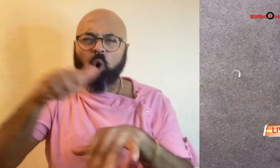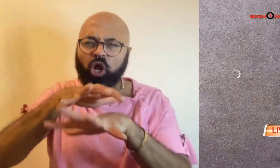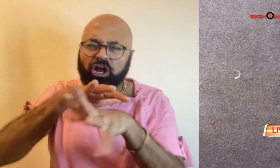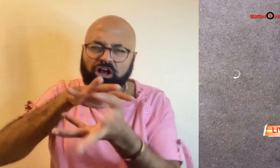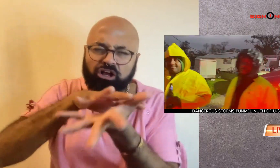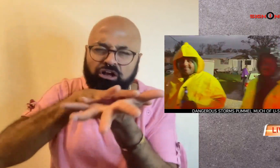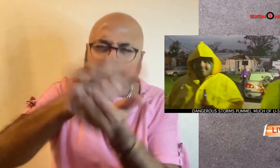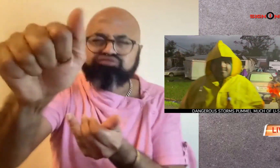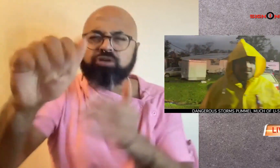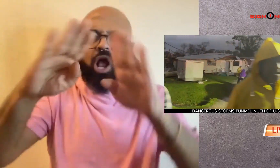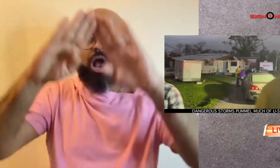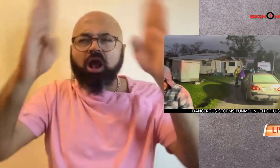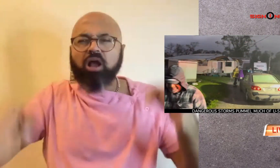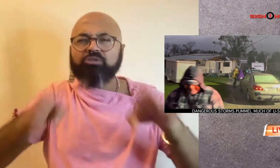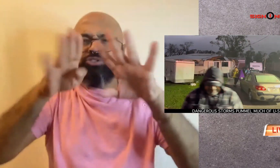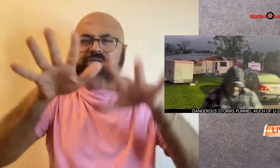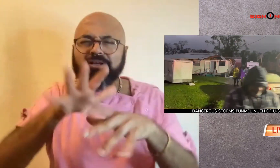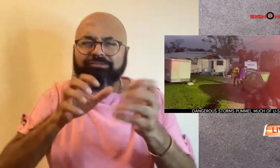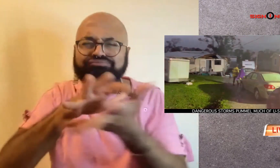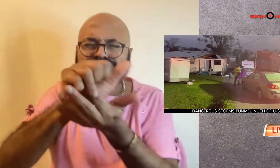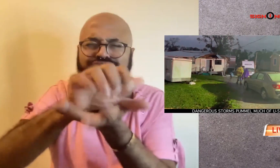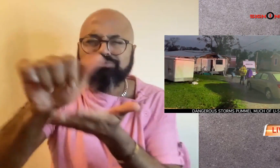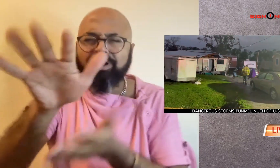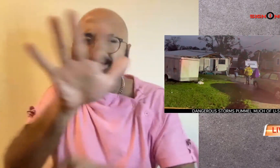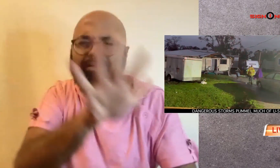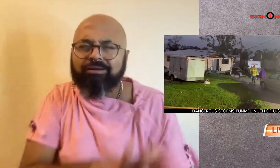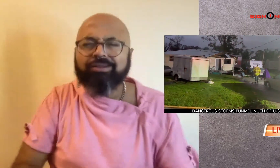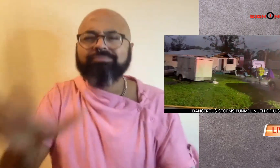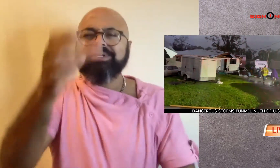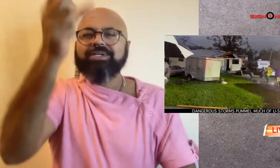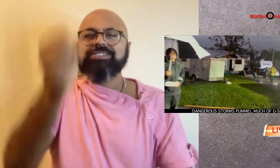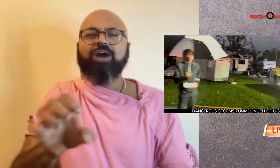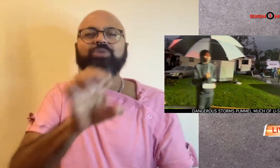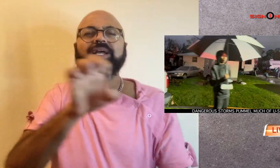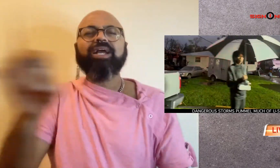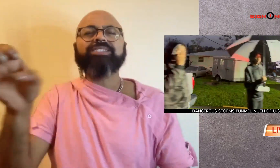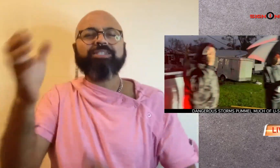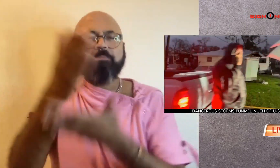Tornadoes have left a trail of destruction across the southeastern part of the U.S.